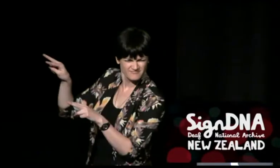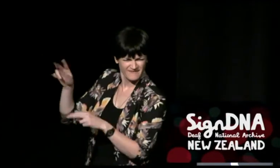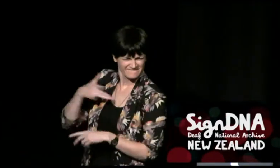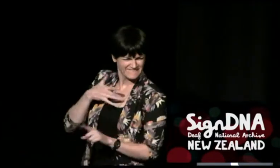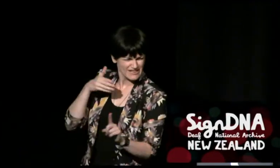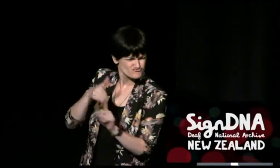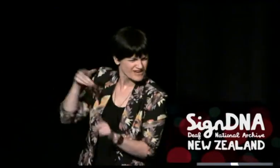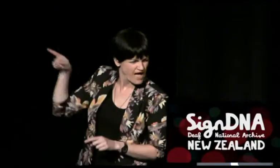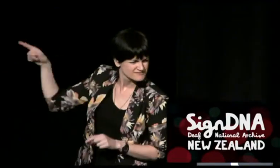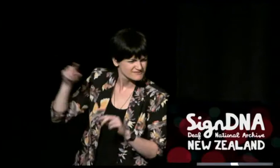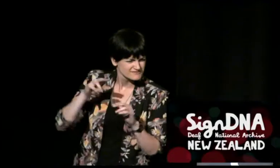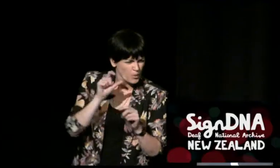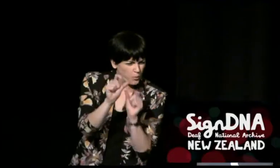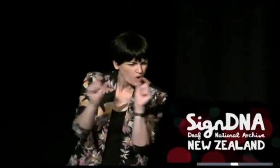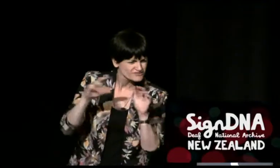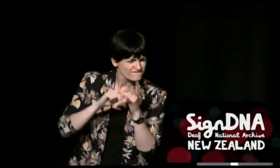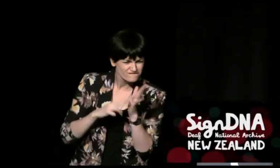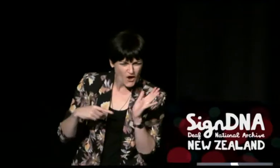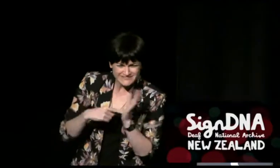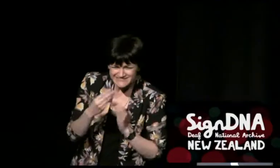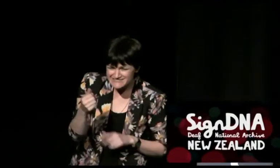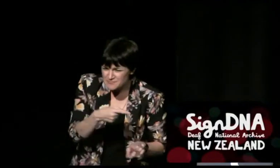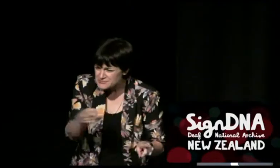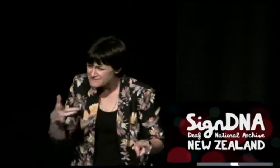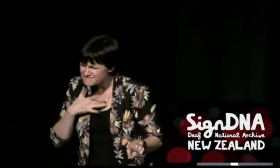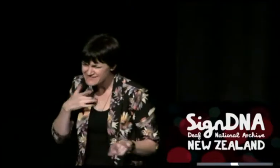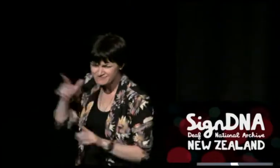and that's my talk some of you may recognise this font by the way